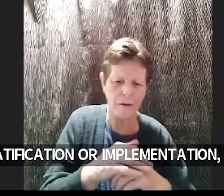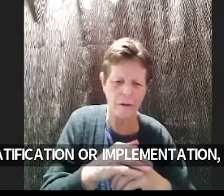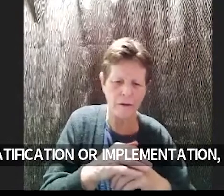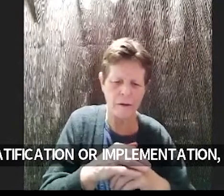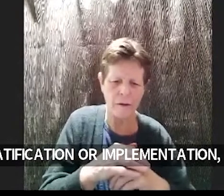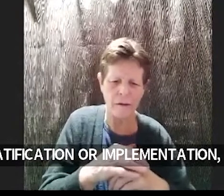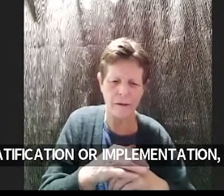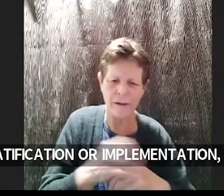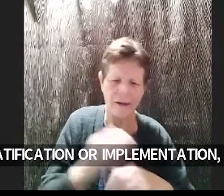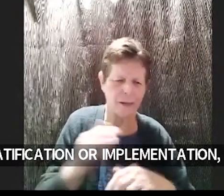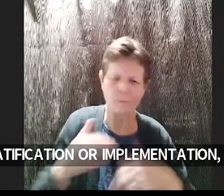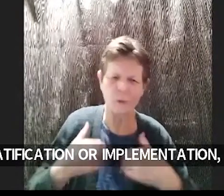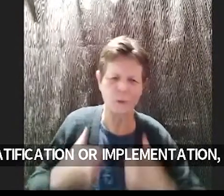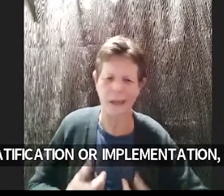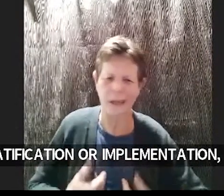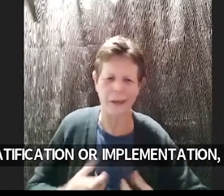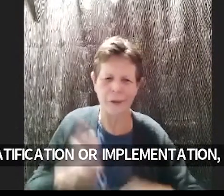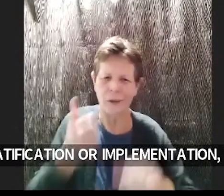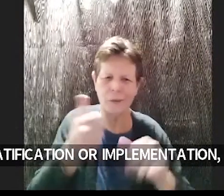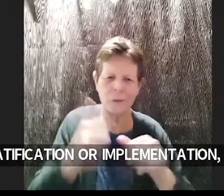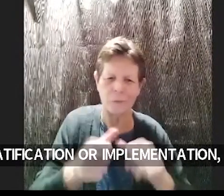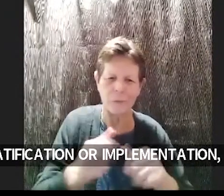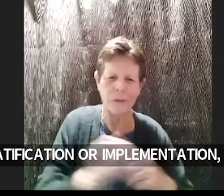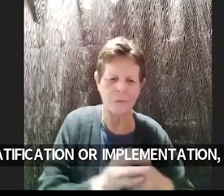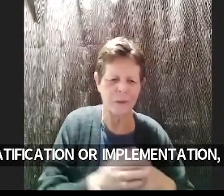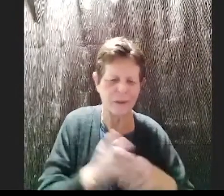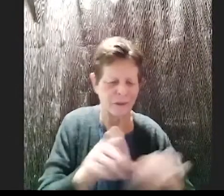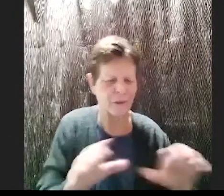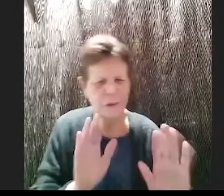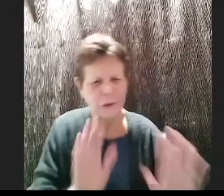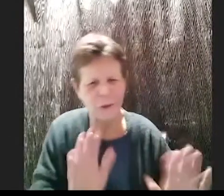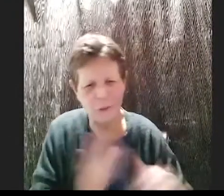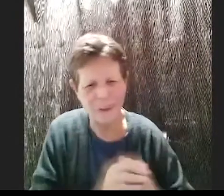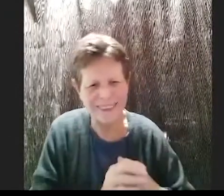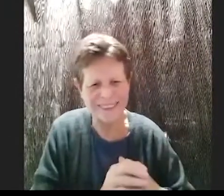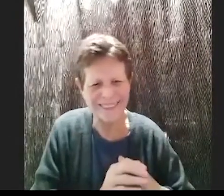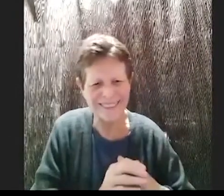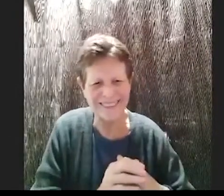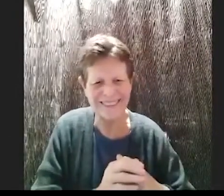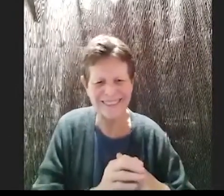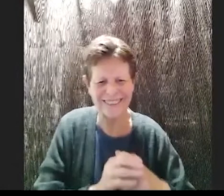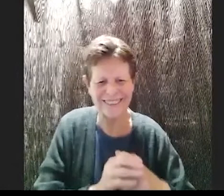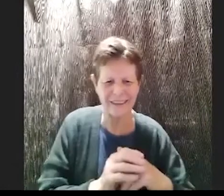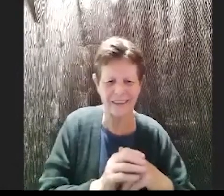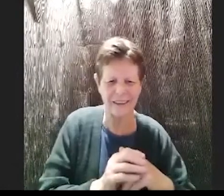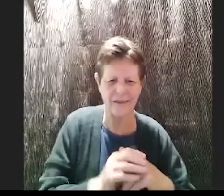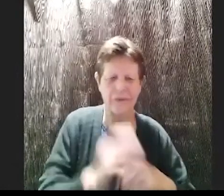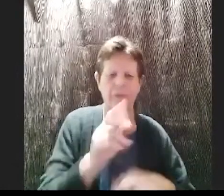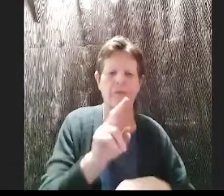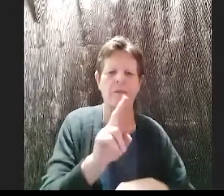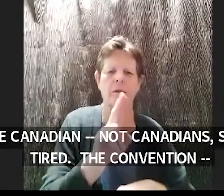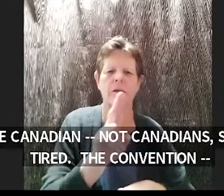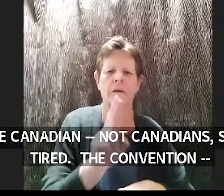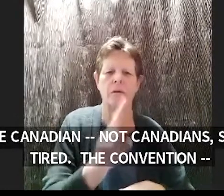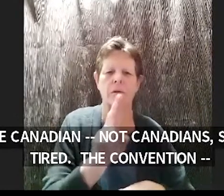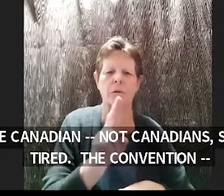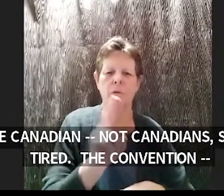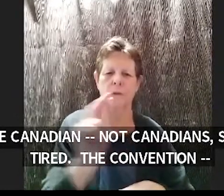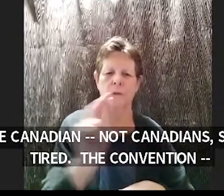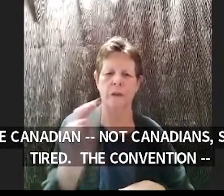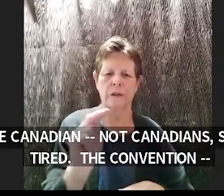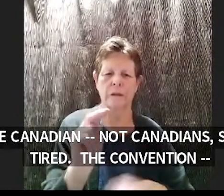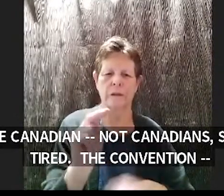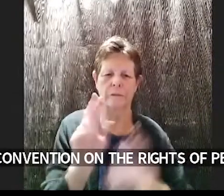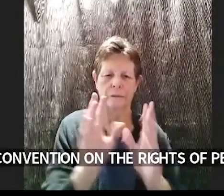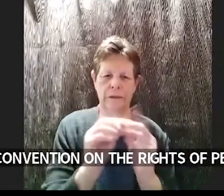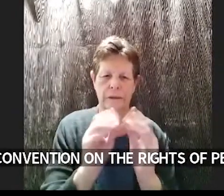tired you're doing great the convention the un convention on the rights of persons with disabilities yes